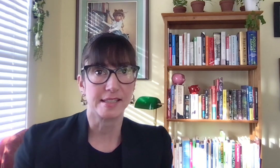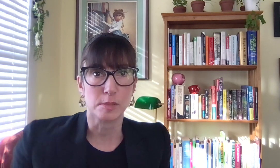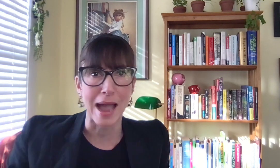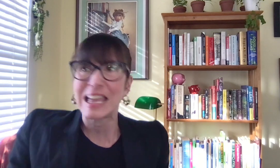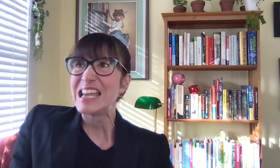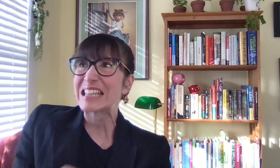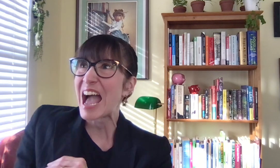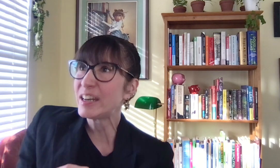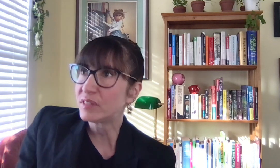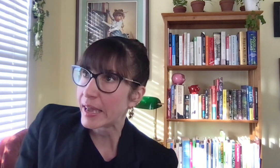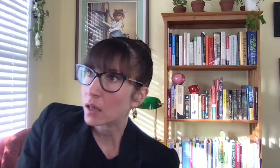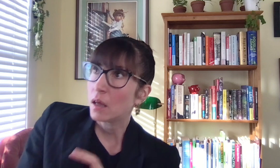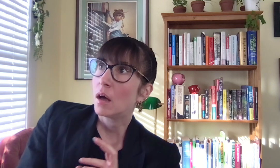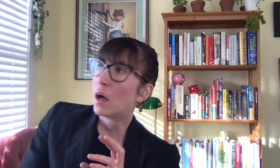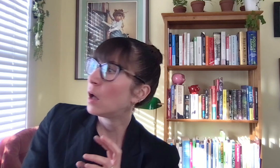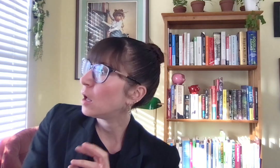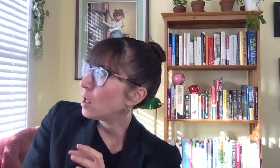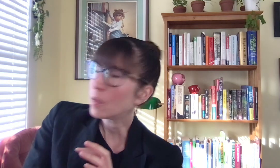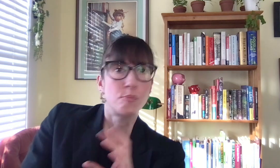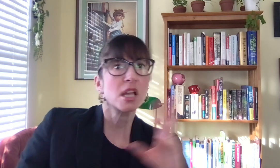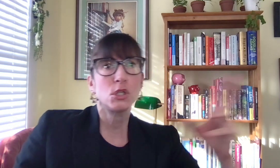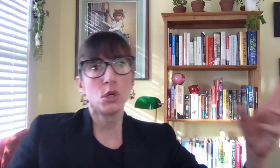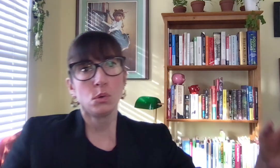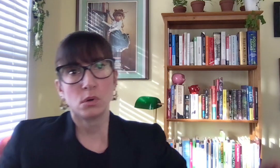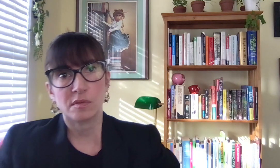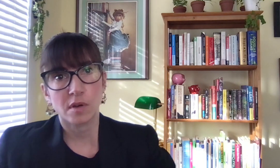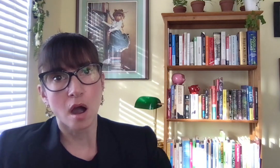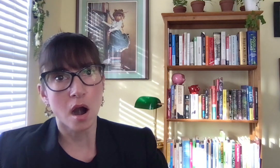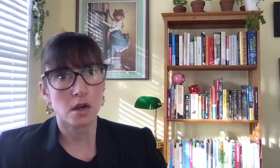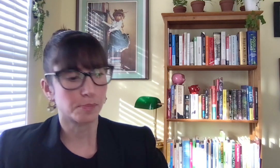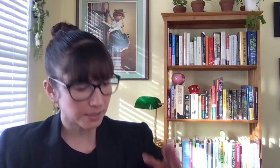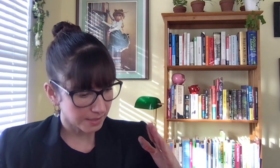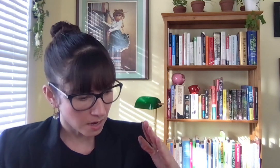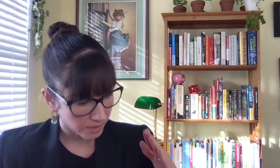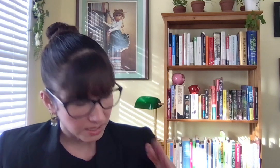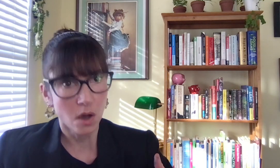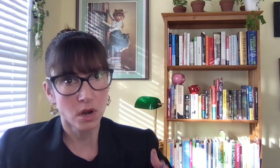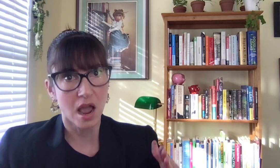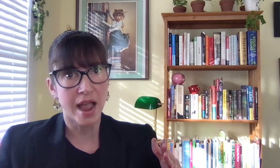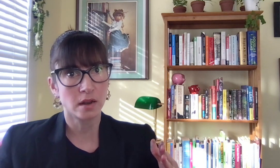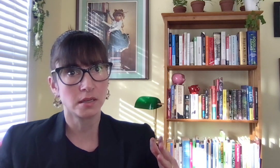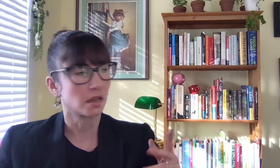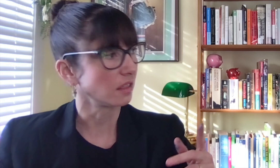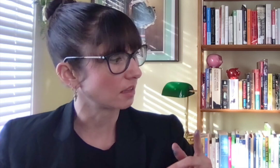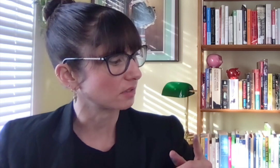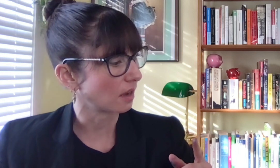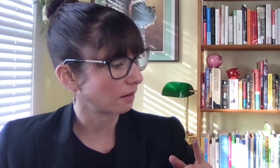six-pack. It's kind of like a brigadoon of cards, but instead of a town in Ireland, I think that was Ireland.